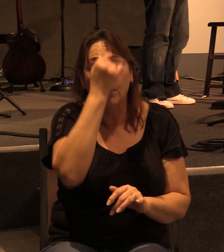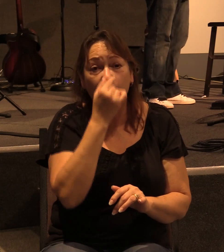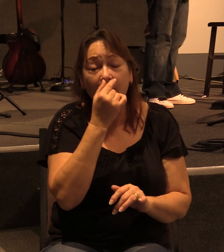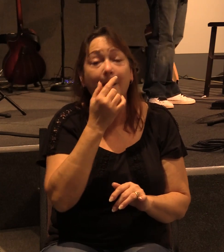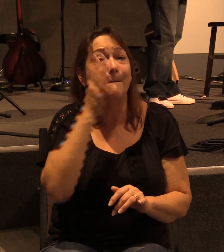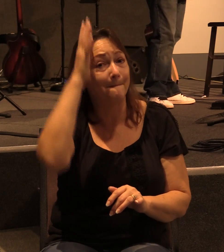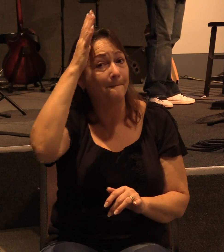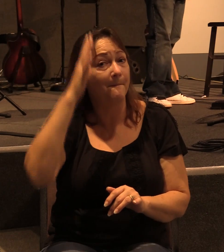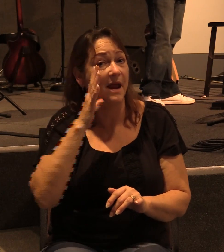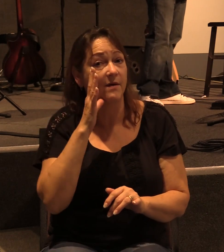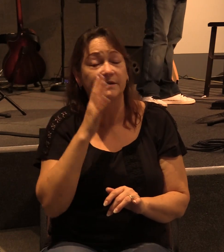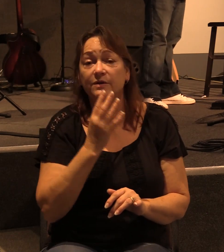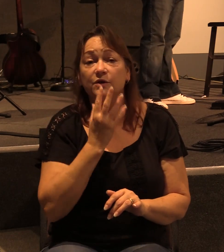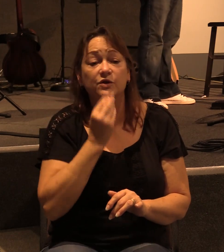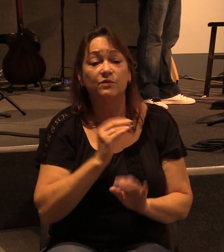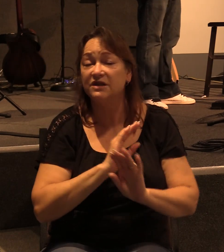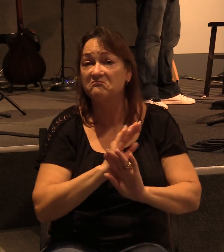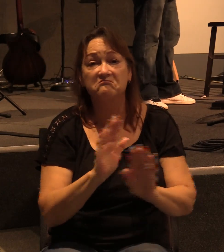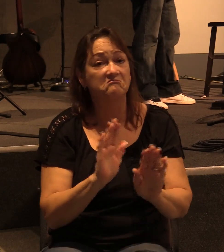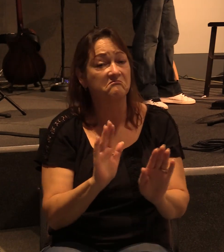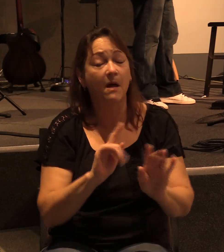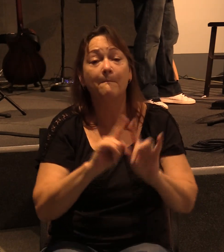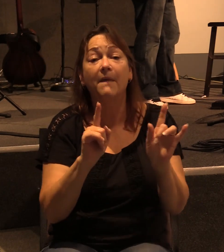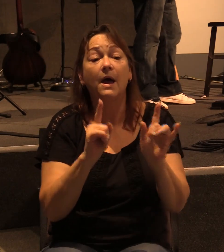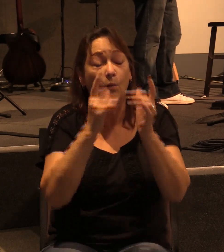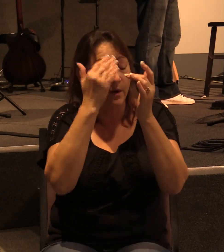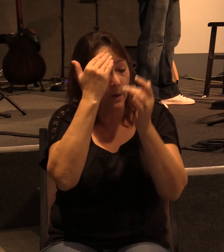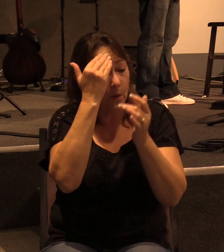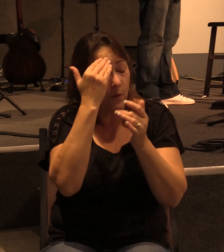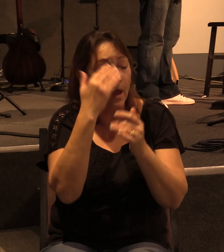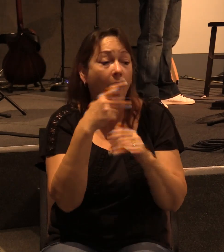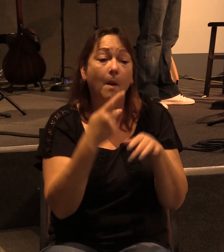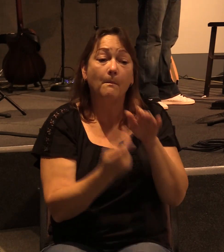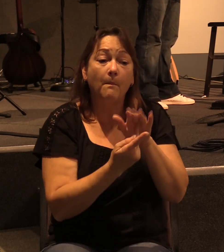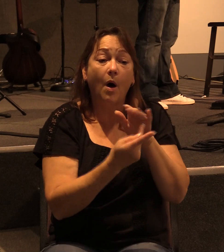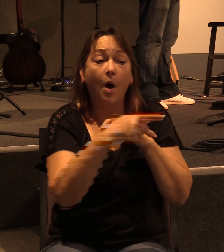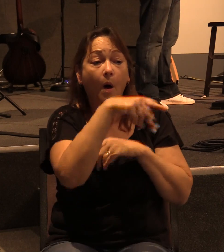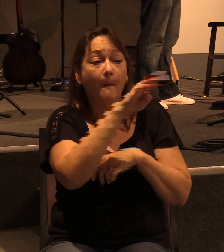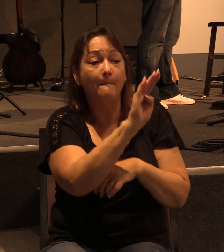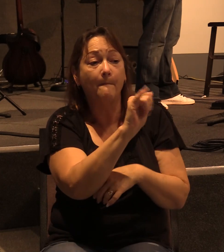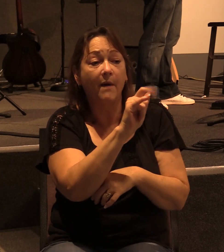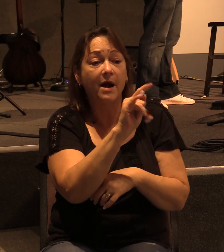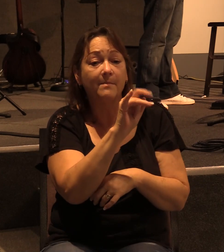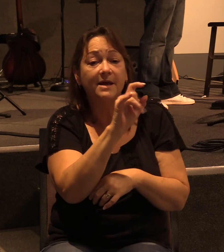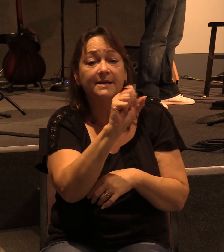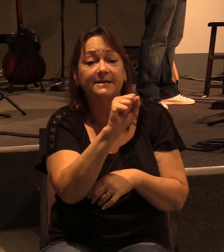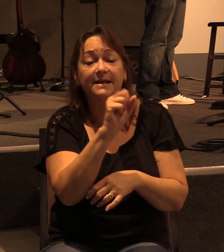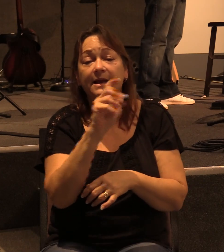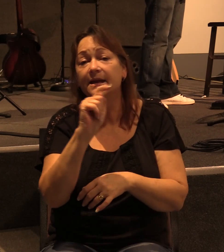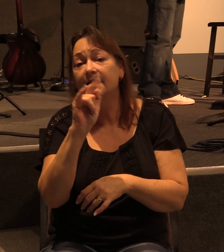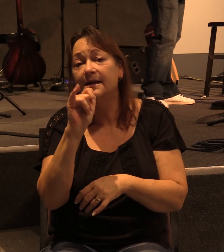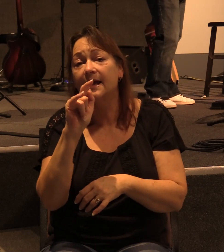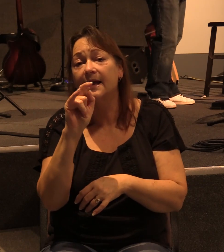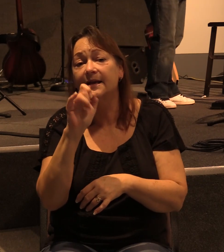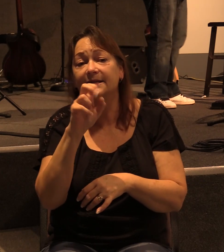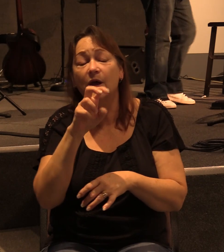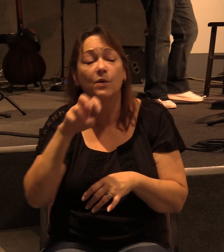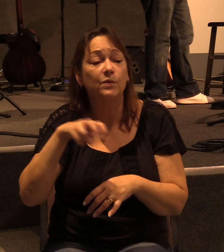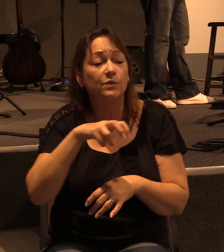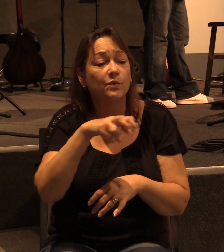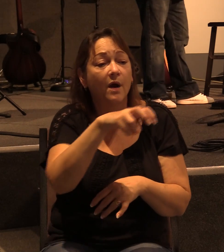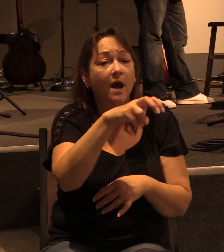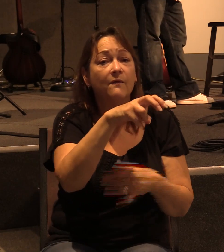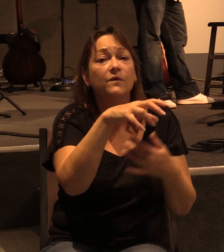not Jewish at all. But we're told that Paul, Barnabas, and Titus went up to Jerusalem